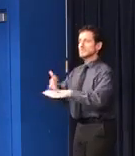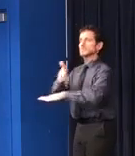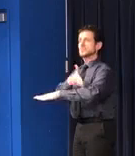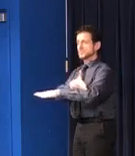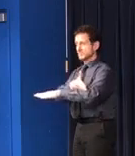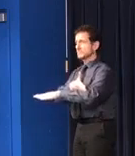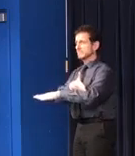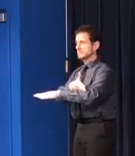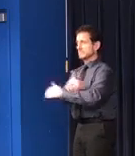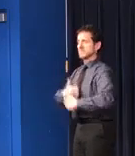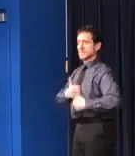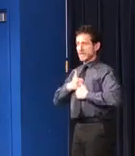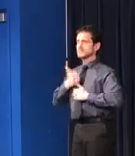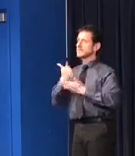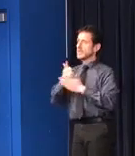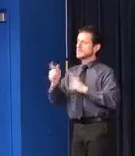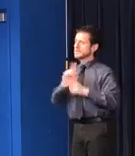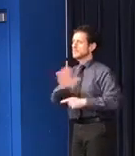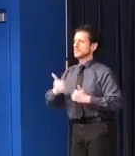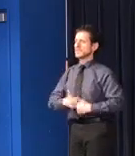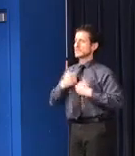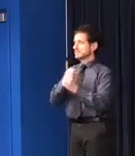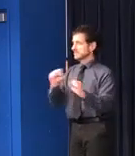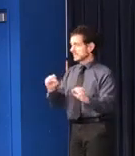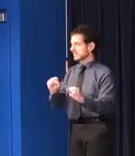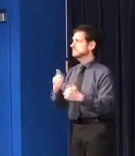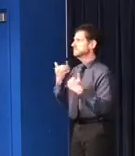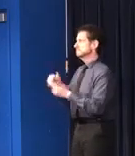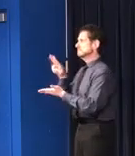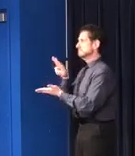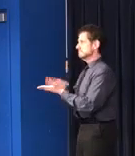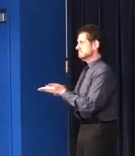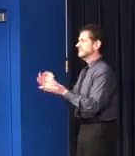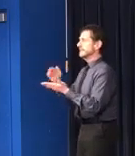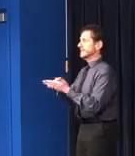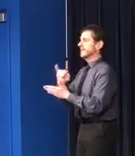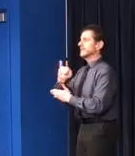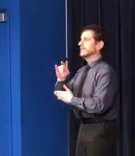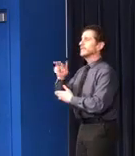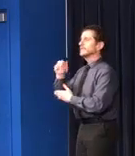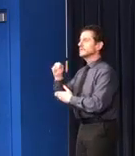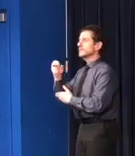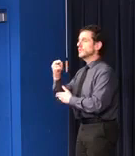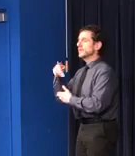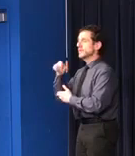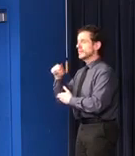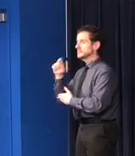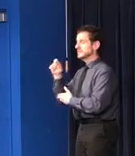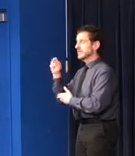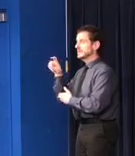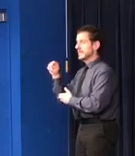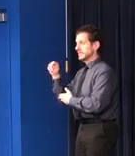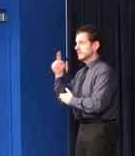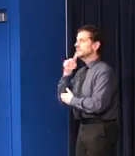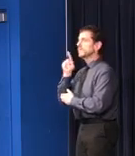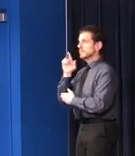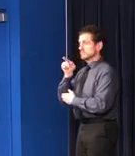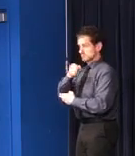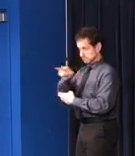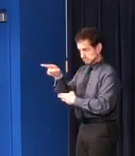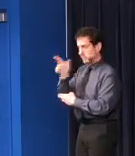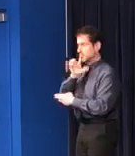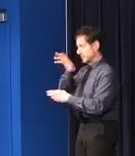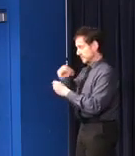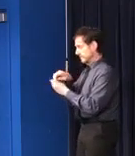lives. Again I ask you to register yourself at Illinoishelps.net if you're in the medical profession in any